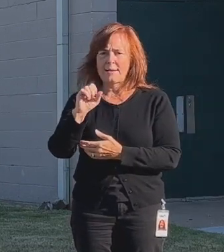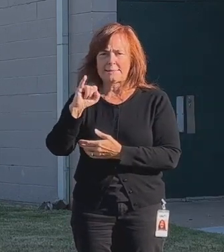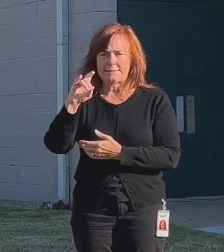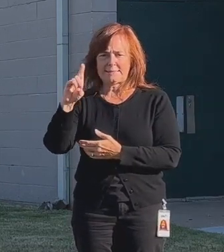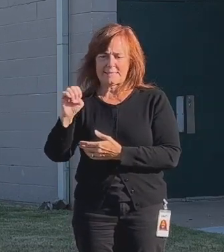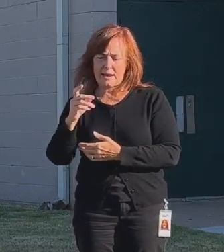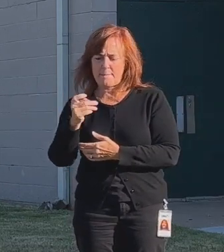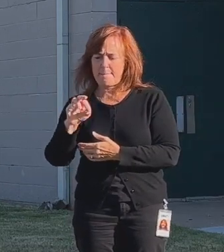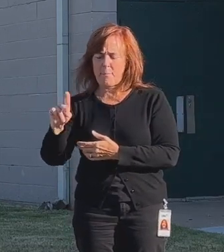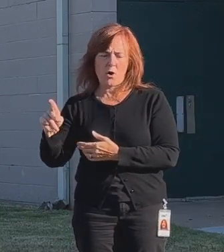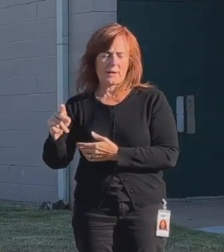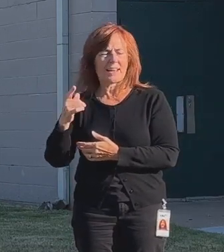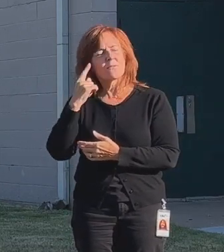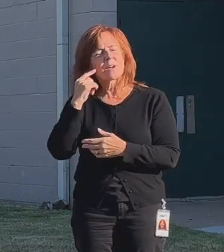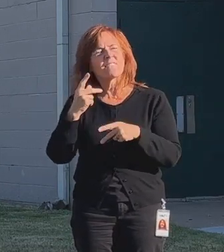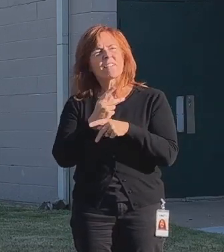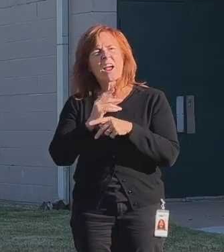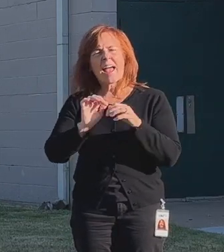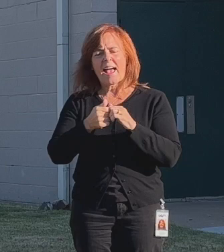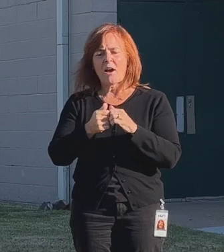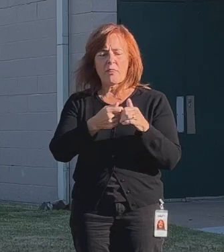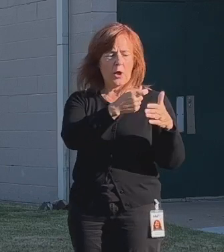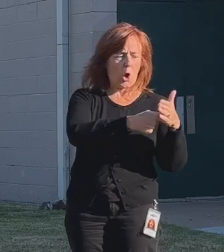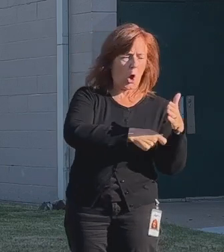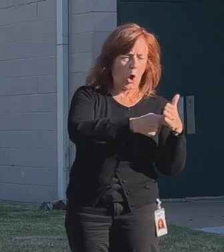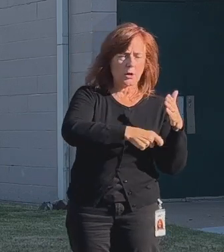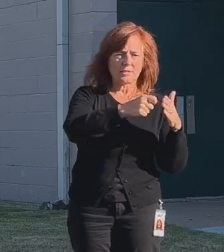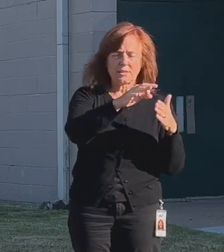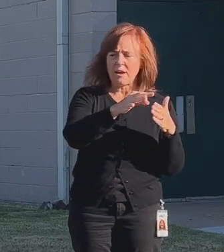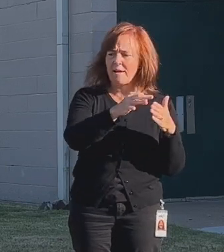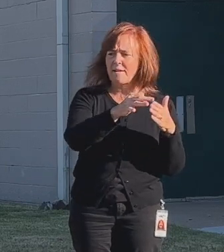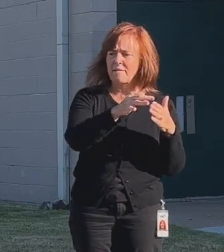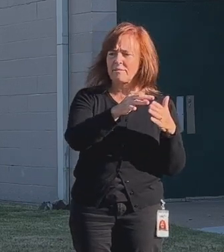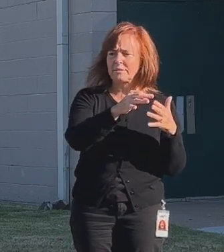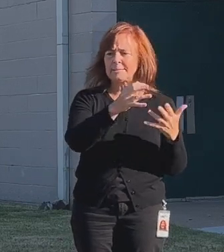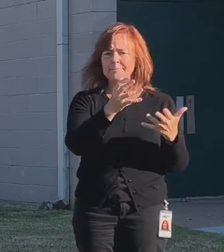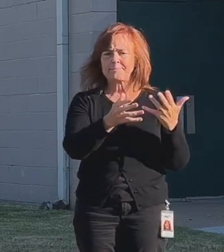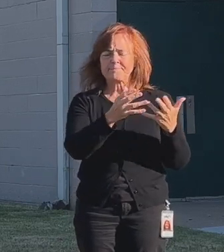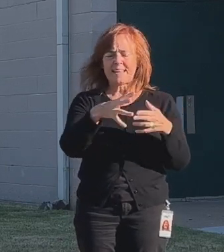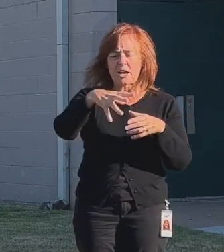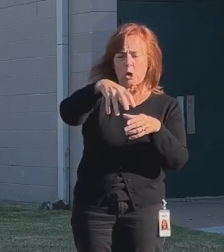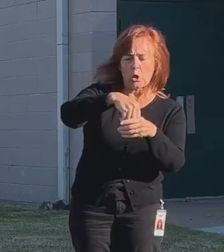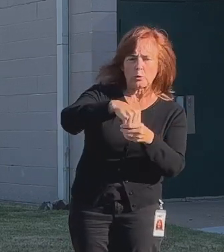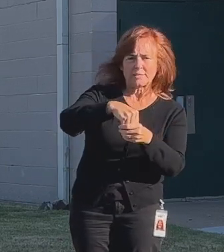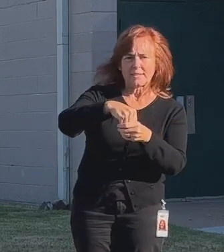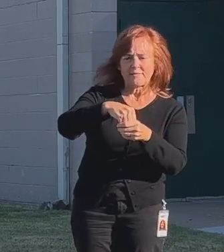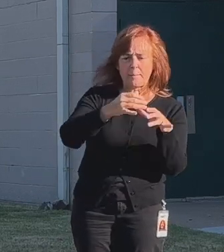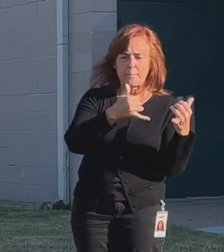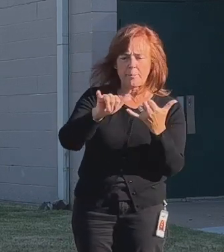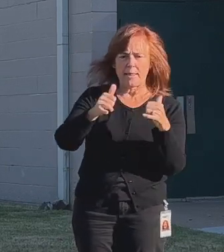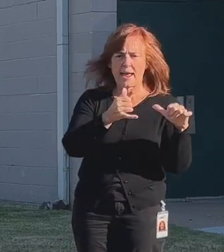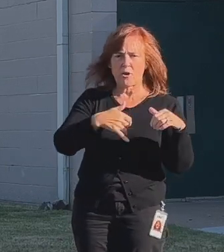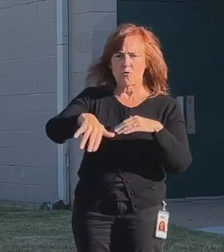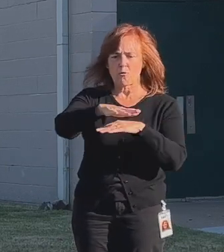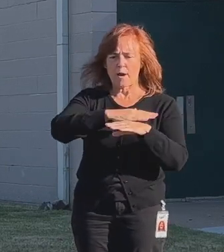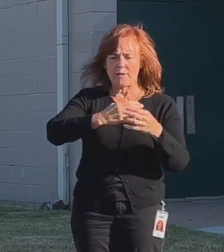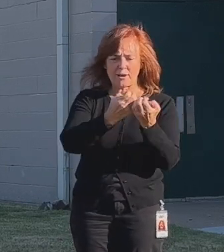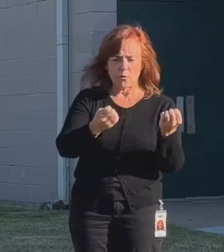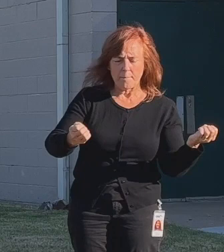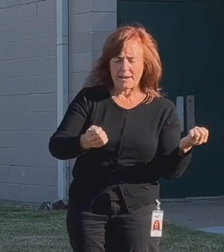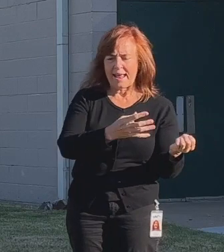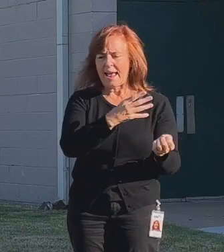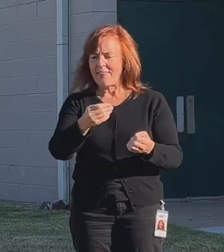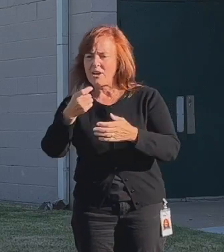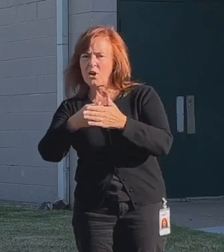close the gap between the cost of inclusive playground equipment, and the